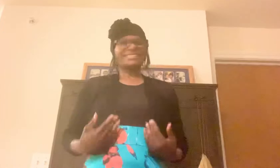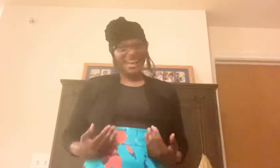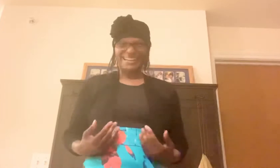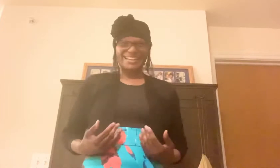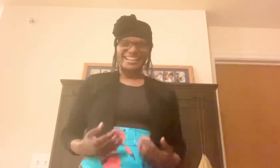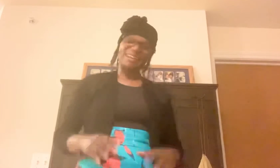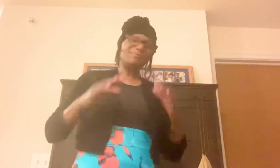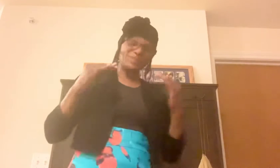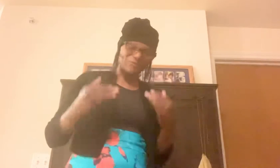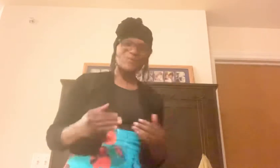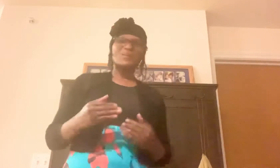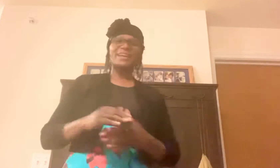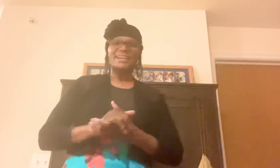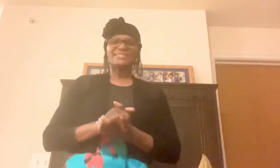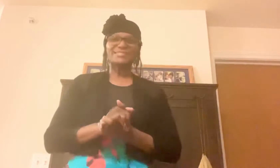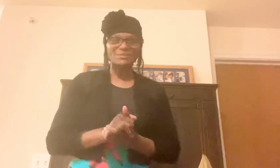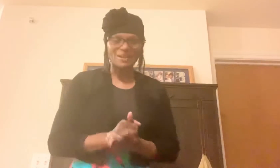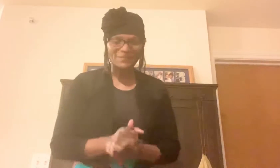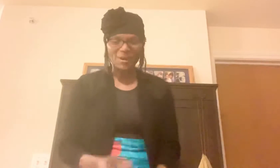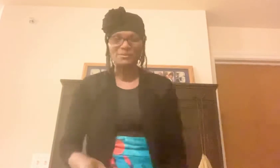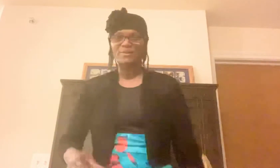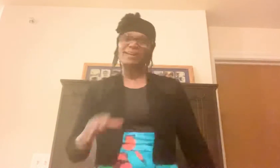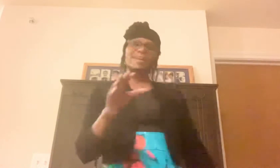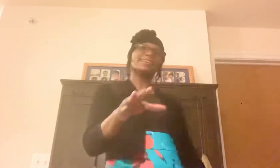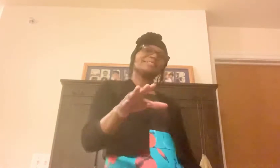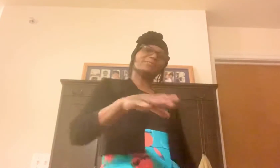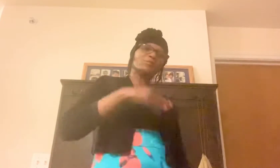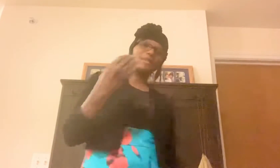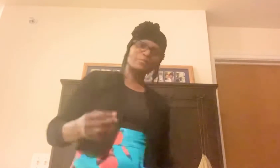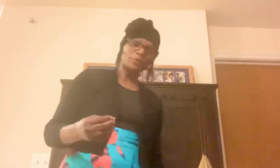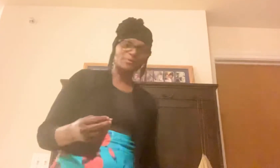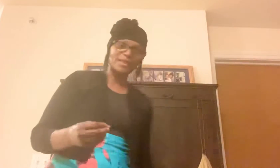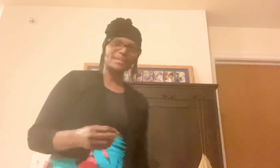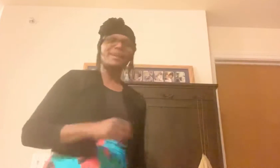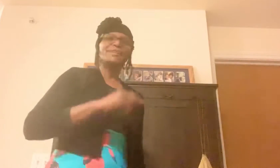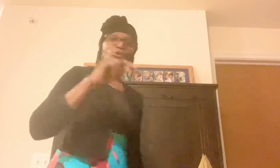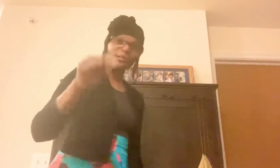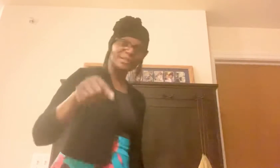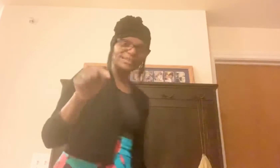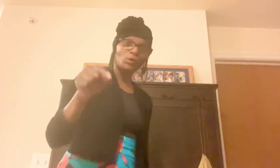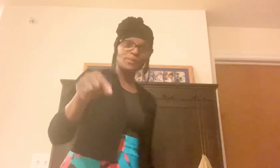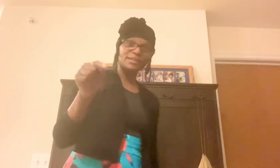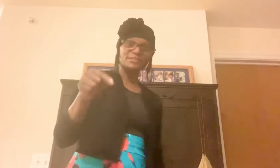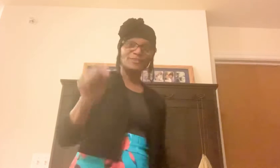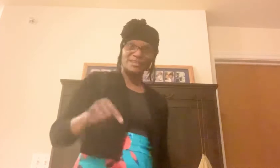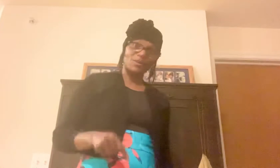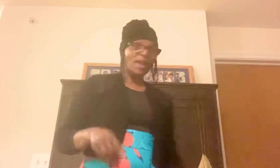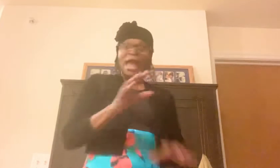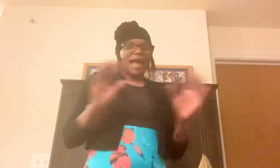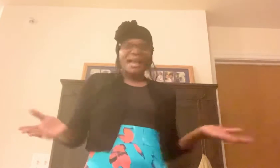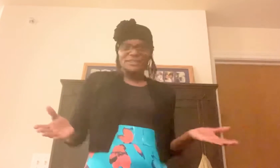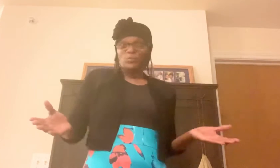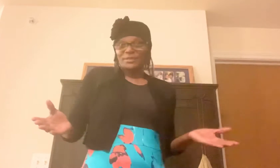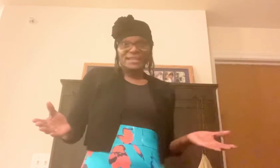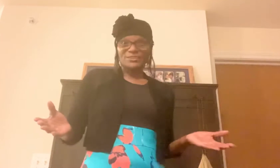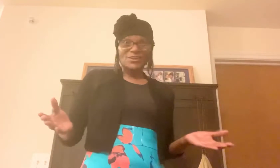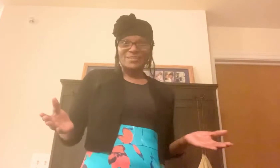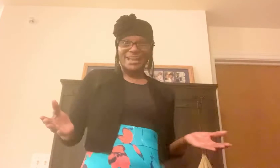excited and i'm looking forward to doing that farmer's market like i said i was going to keep you updated so the link gonna be in this video i just wanted to let you know that